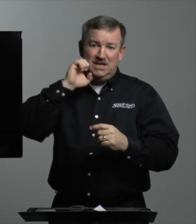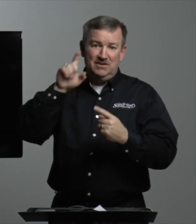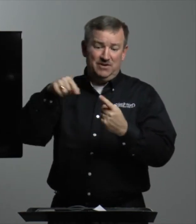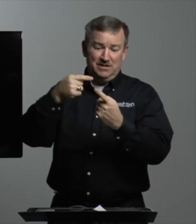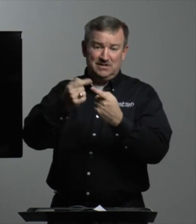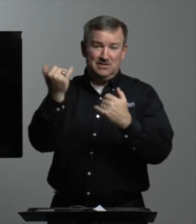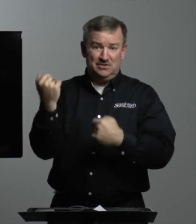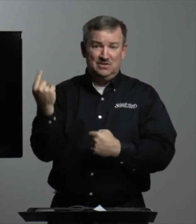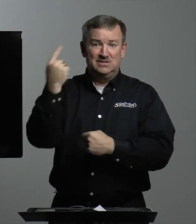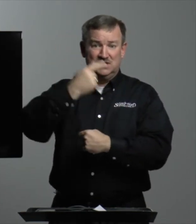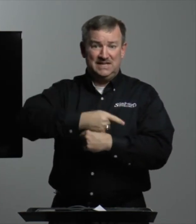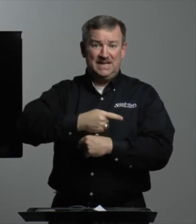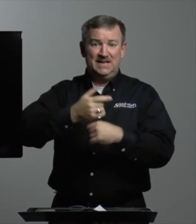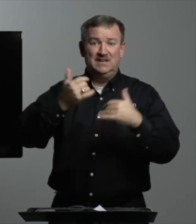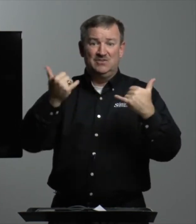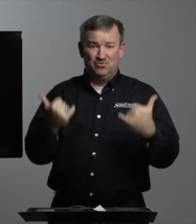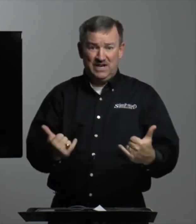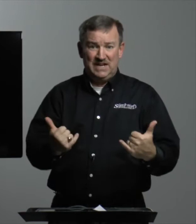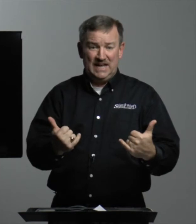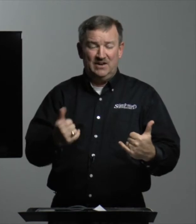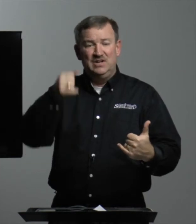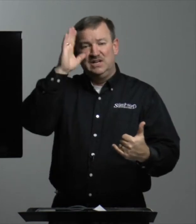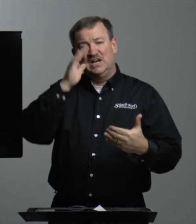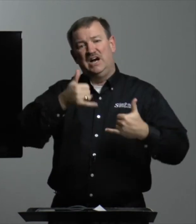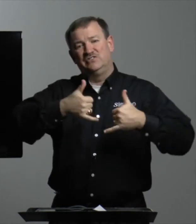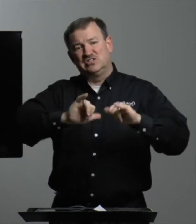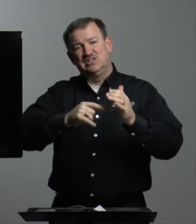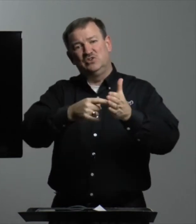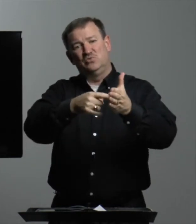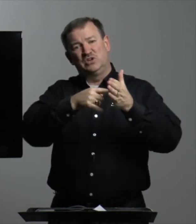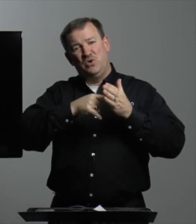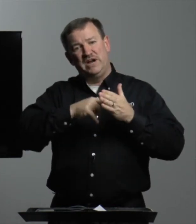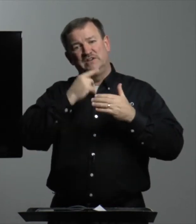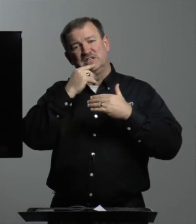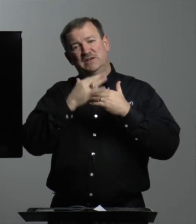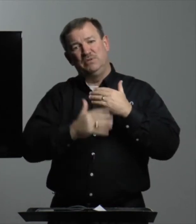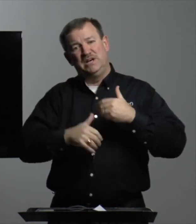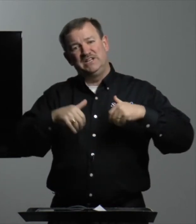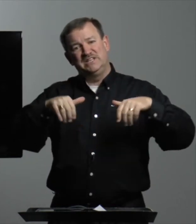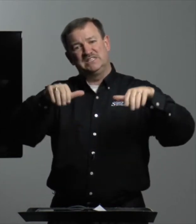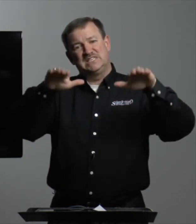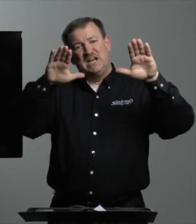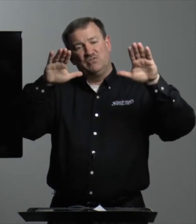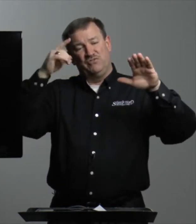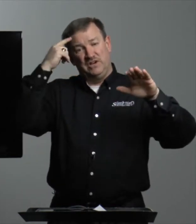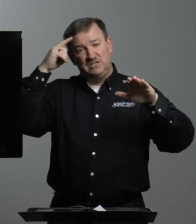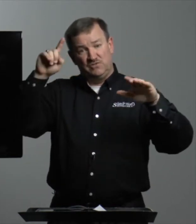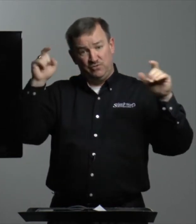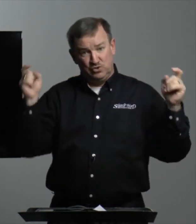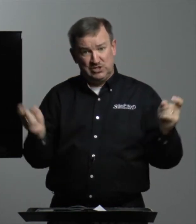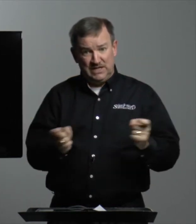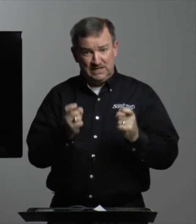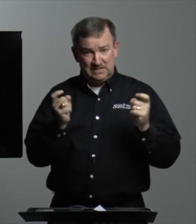Eve until today, right now. God still requires a blood sacrifice for sins.